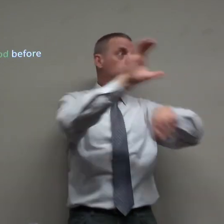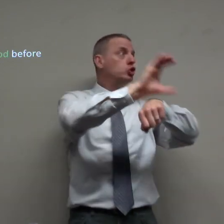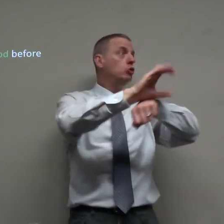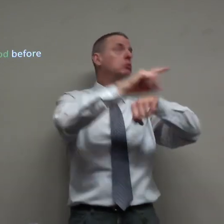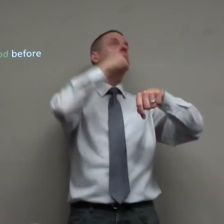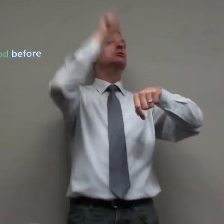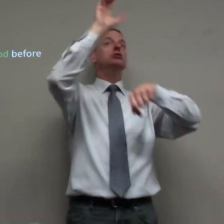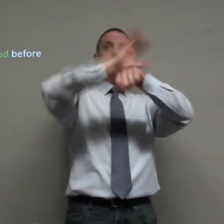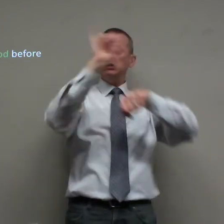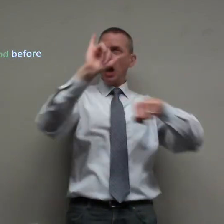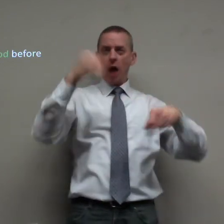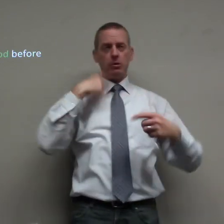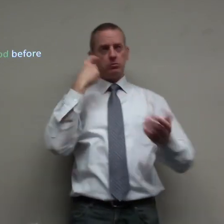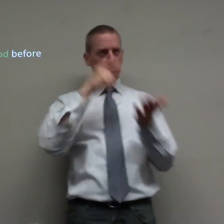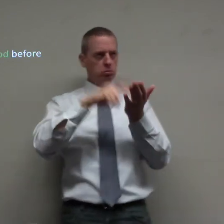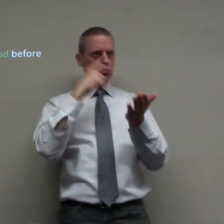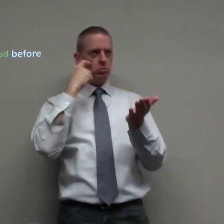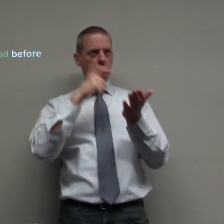some people in this church some people in that church